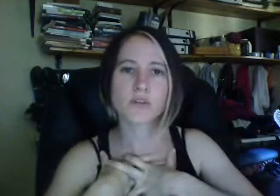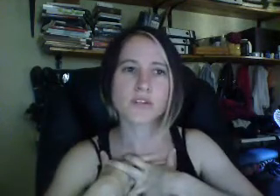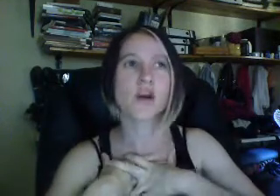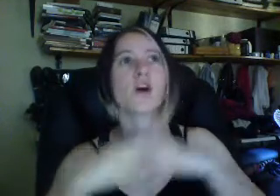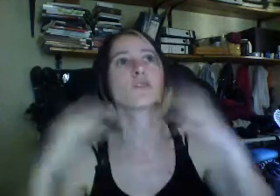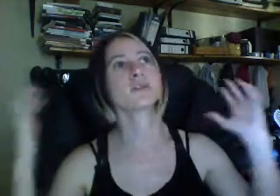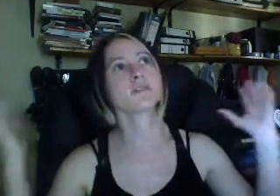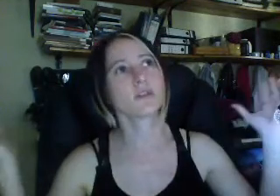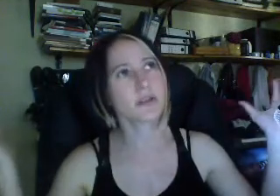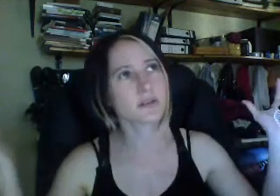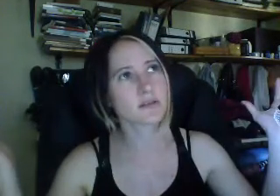voice, are the ones that are addicted.